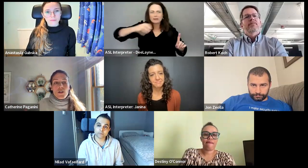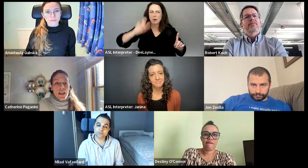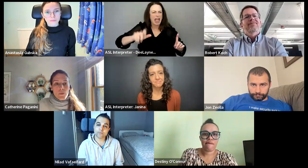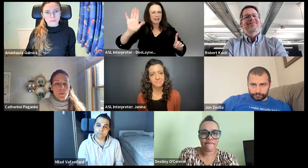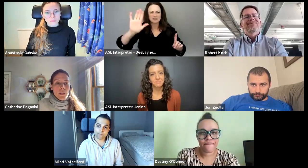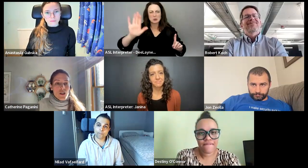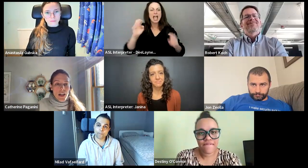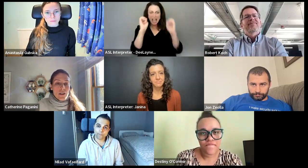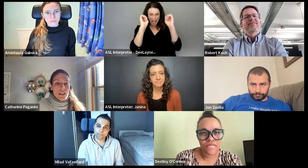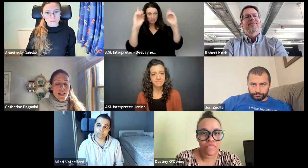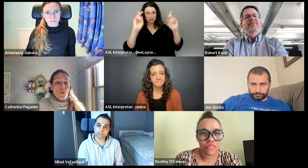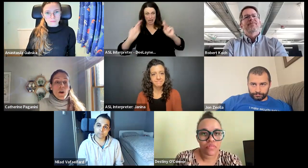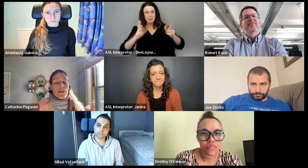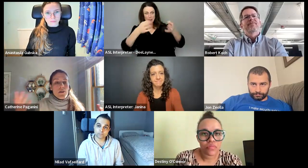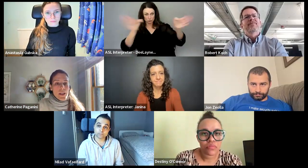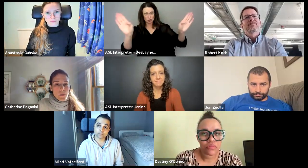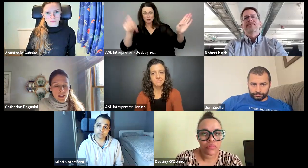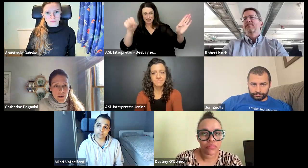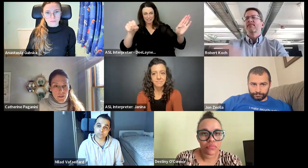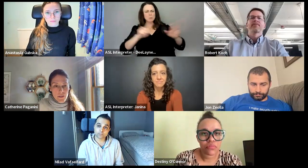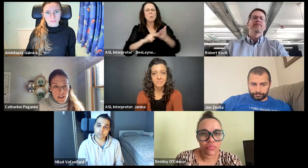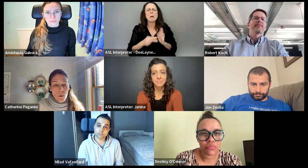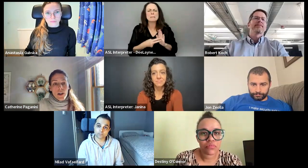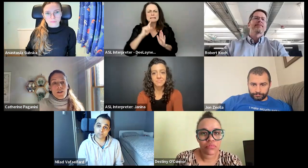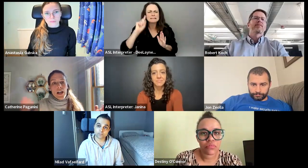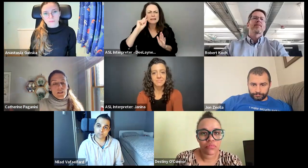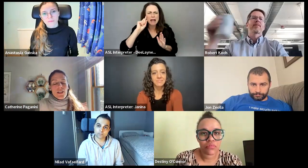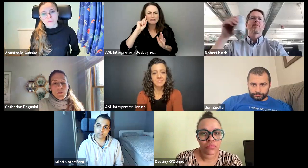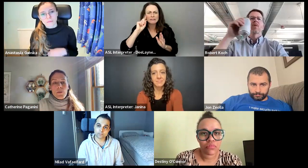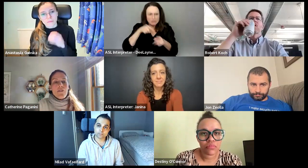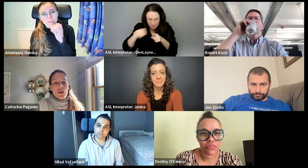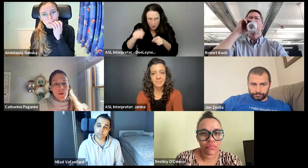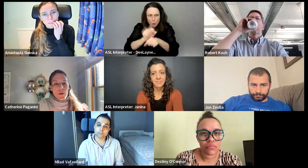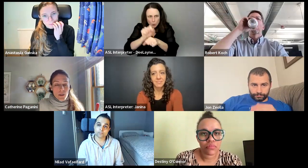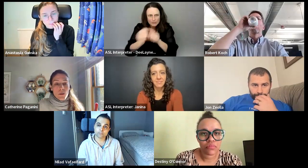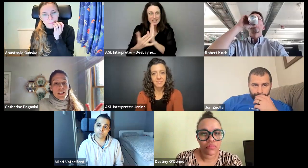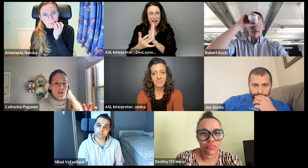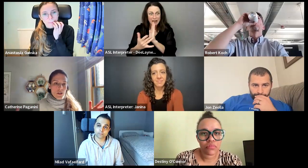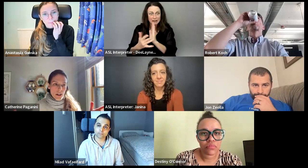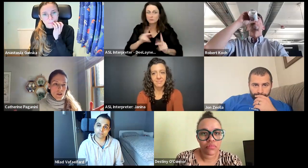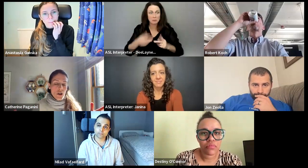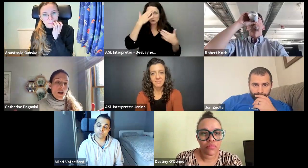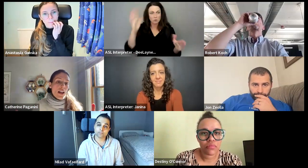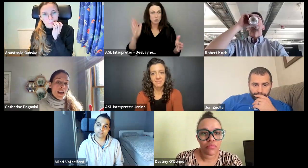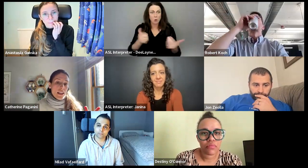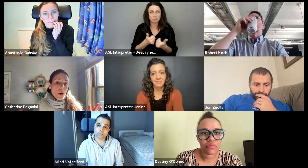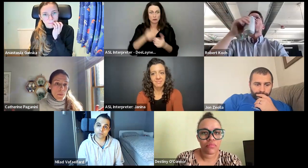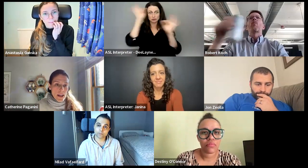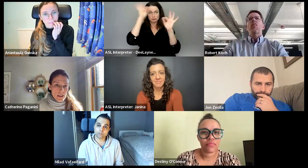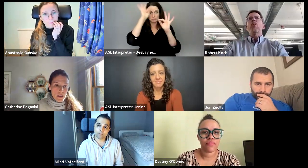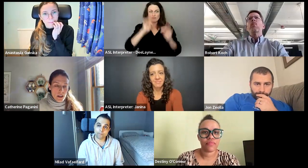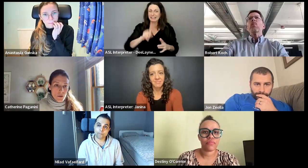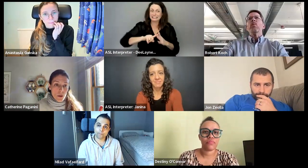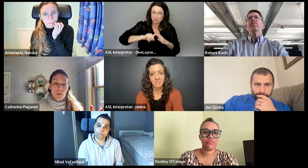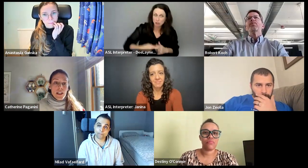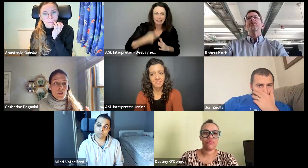first educate people in general is like, what does it mean being deaf and tech? What are the challenges that people have no idea? We're really just starting. So I think one